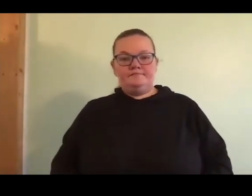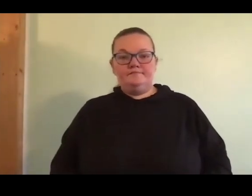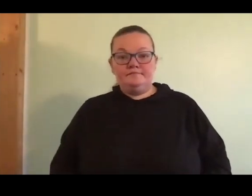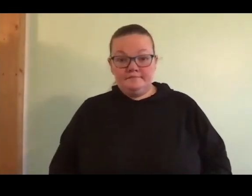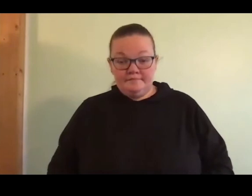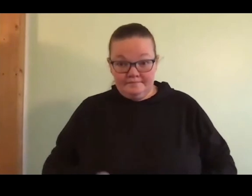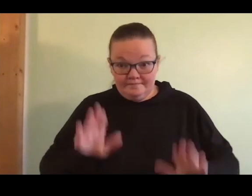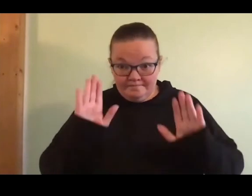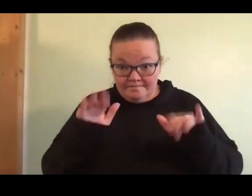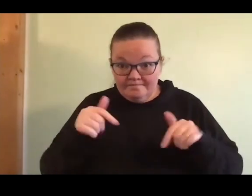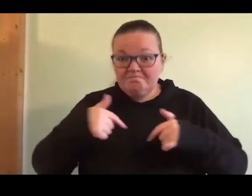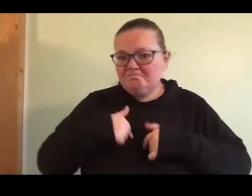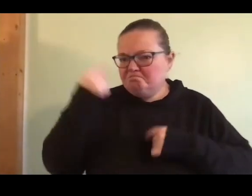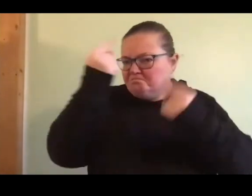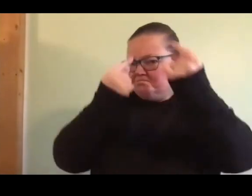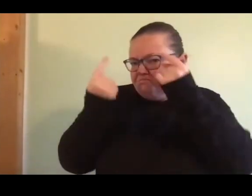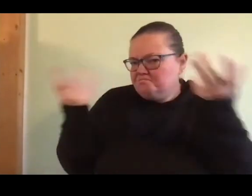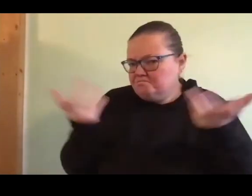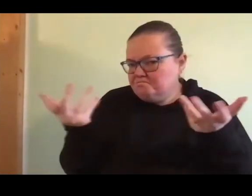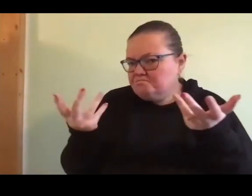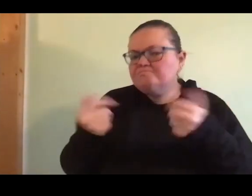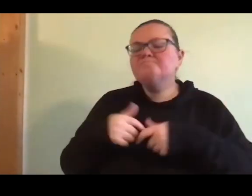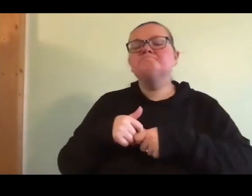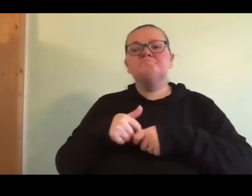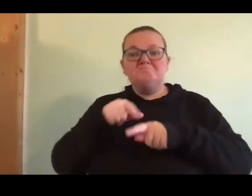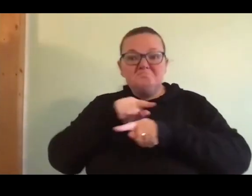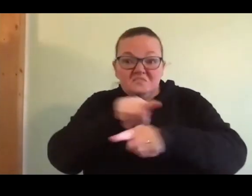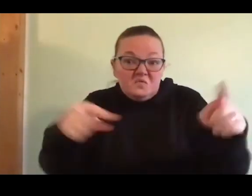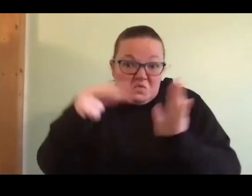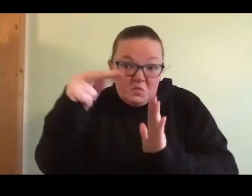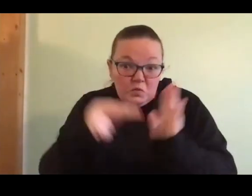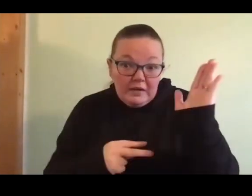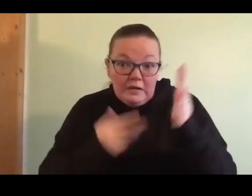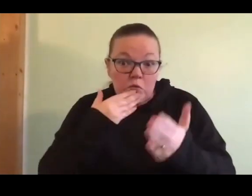This makes me wonder. Have you read a good book lately?